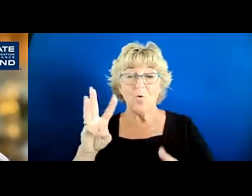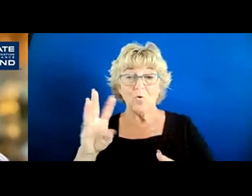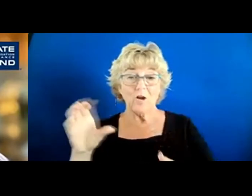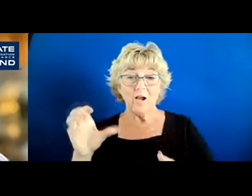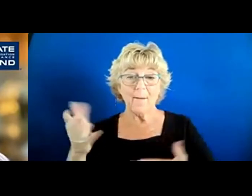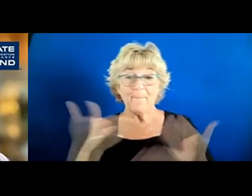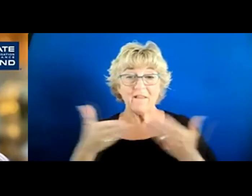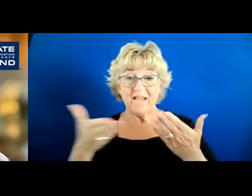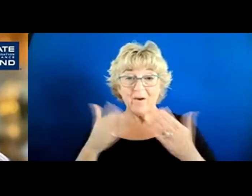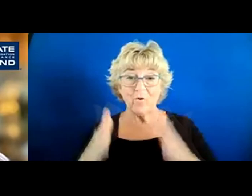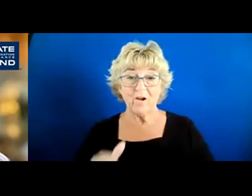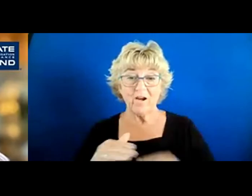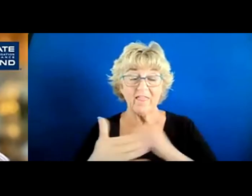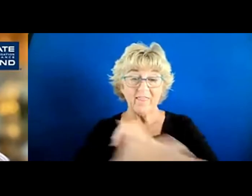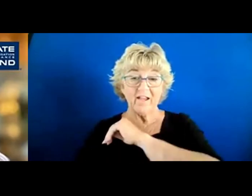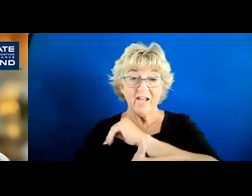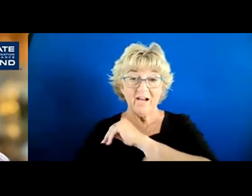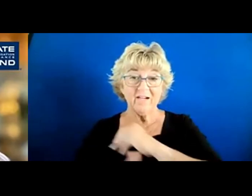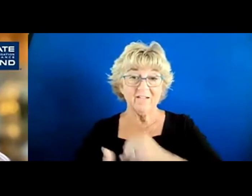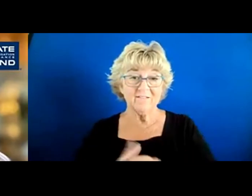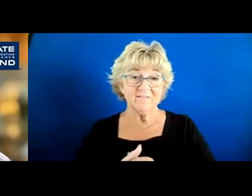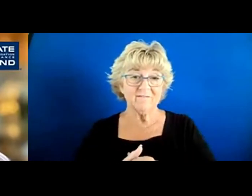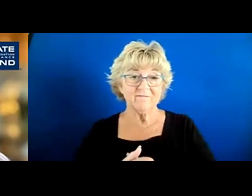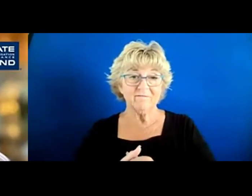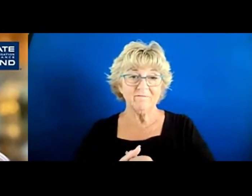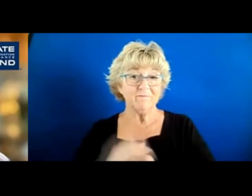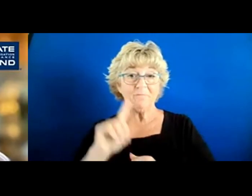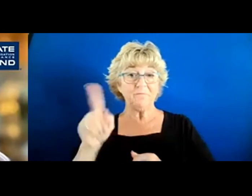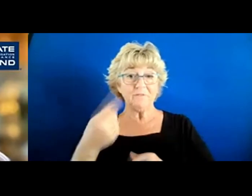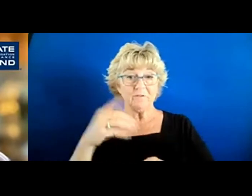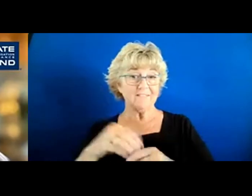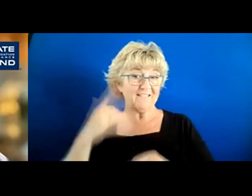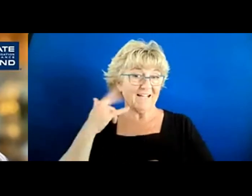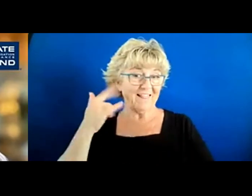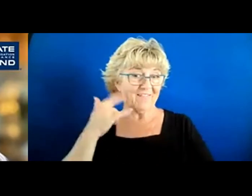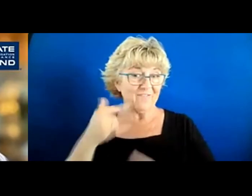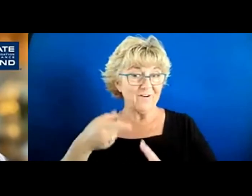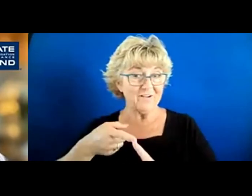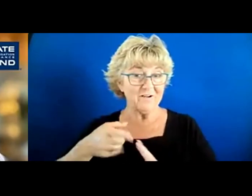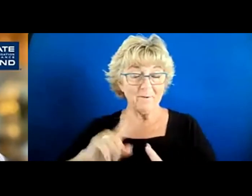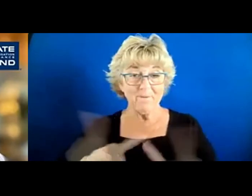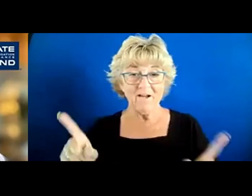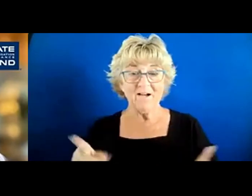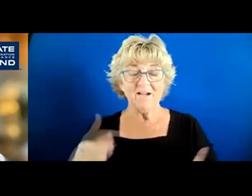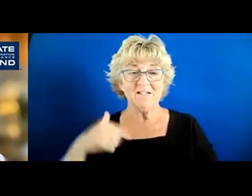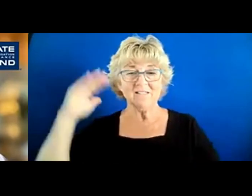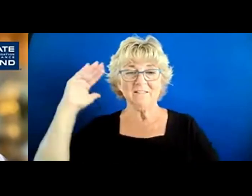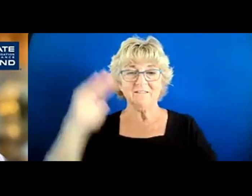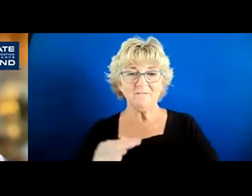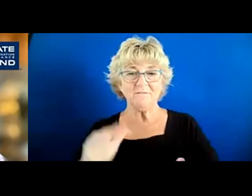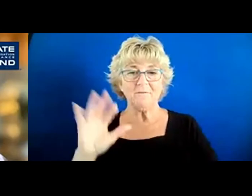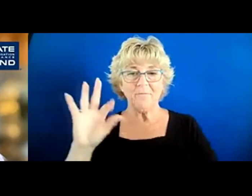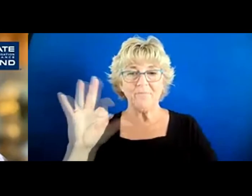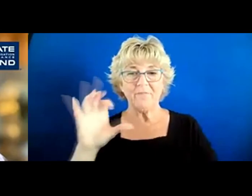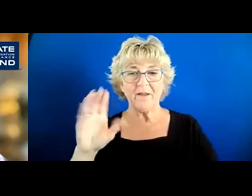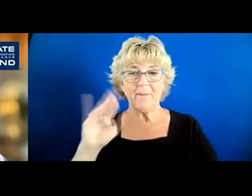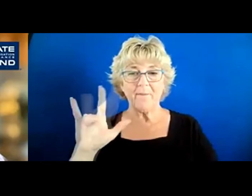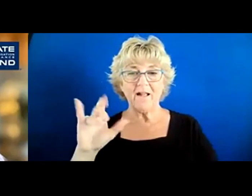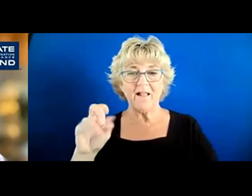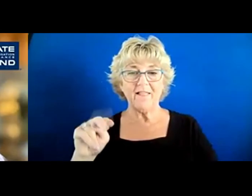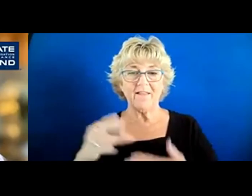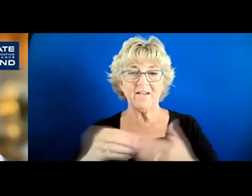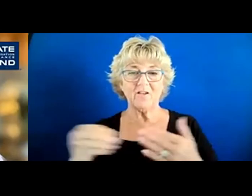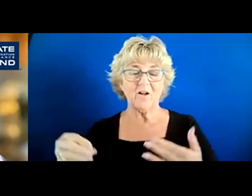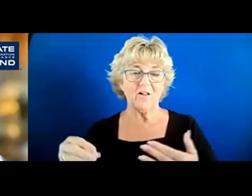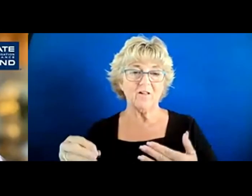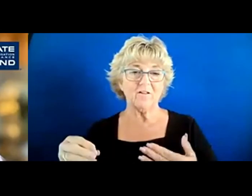in the country. And that's what we were, even though we were only in California. And then we dropped to about $900 million in premium.